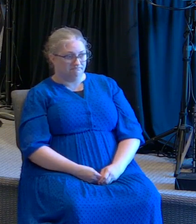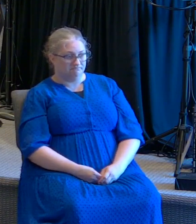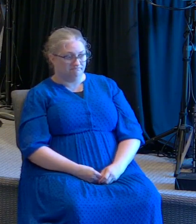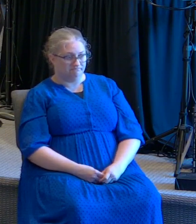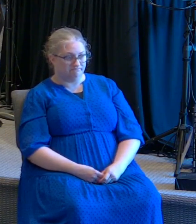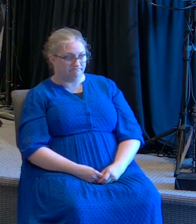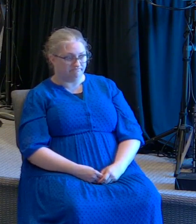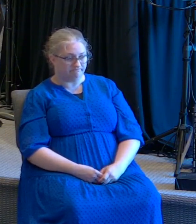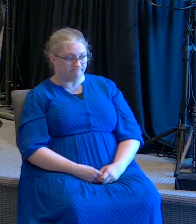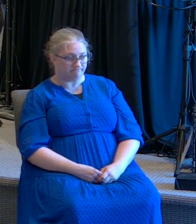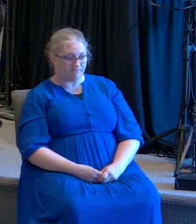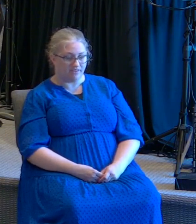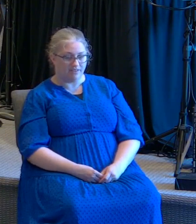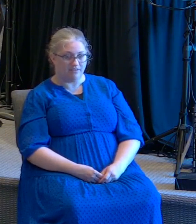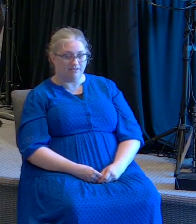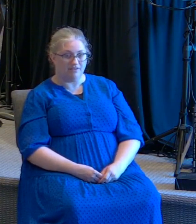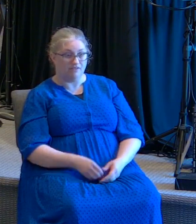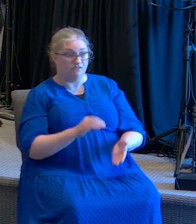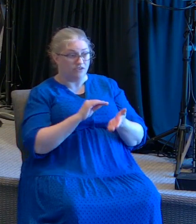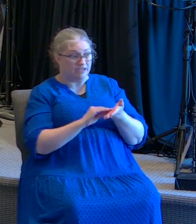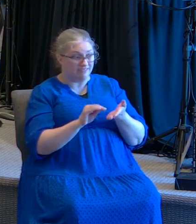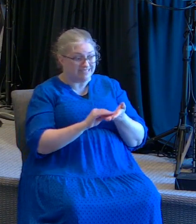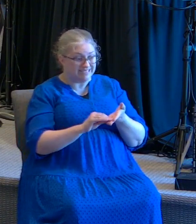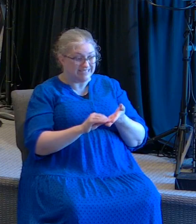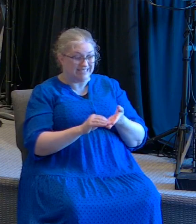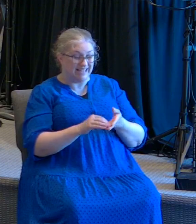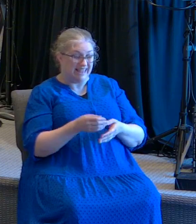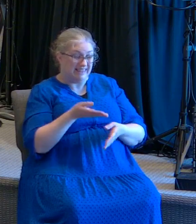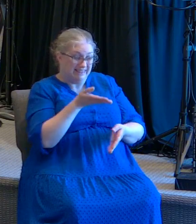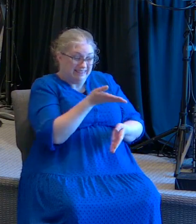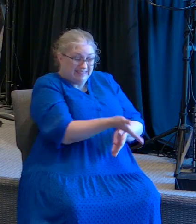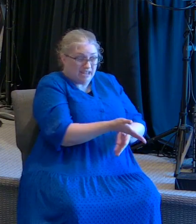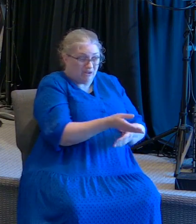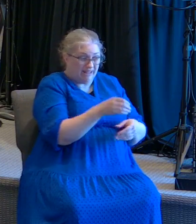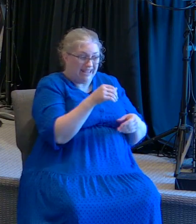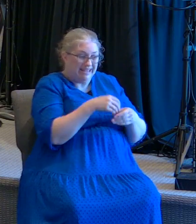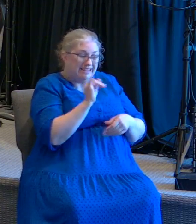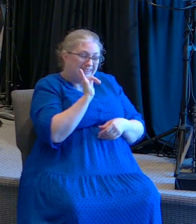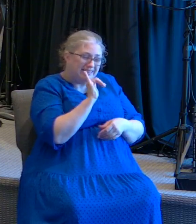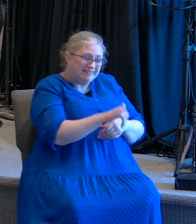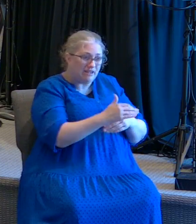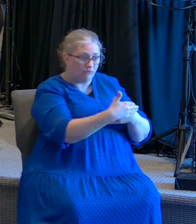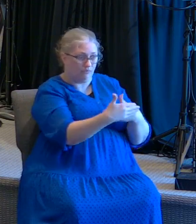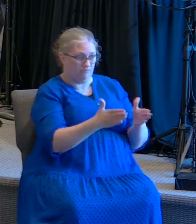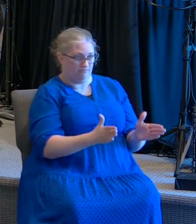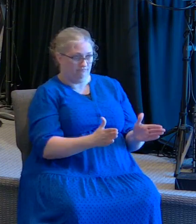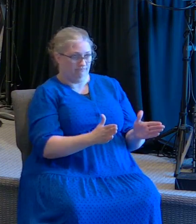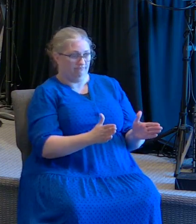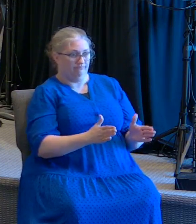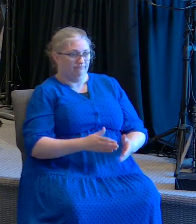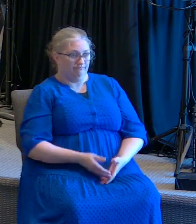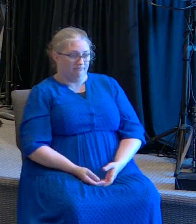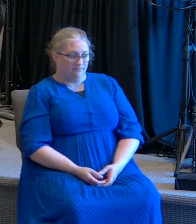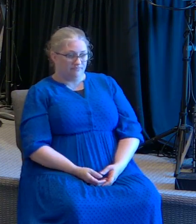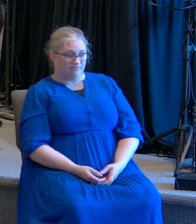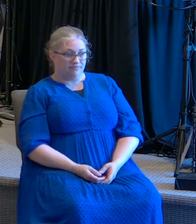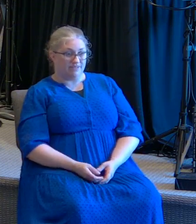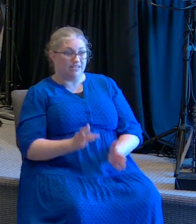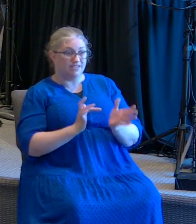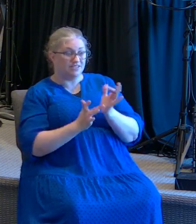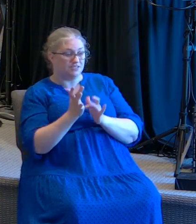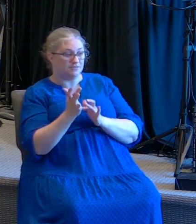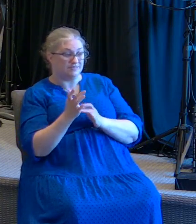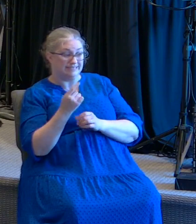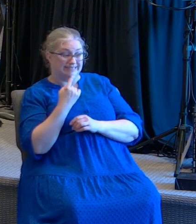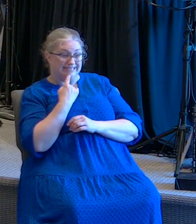estaba al alcance. Forgiveness was in the room. El perdón de pecados estaba en ese cuarto. He was saying if